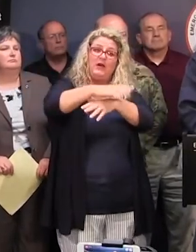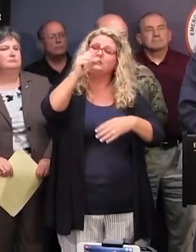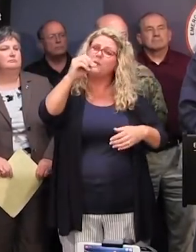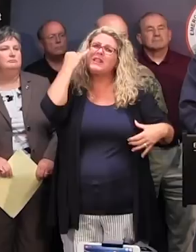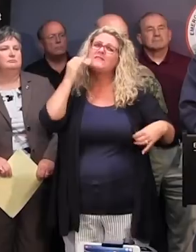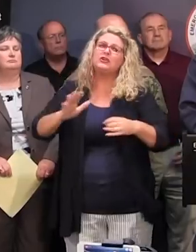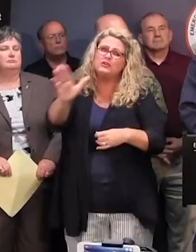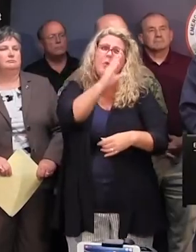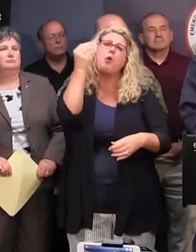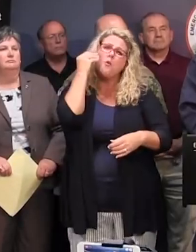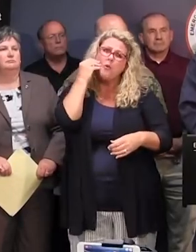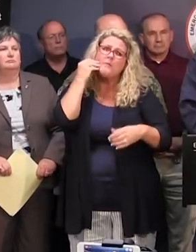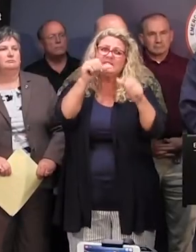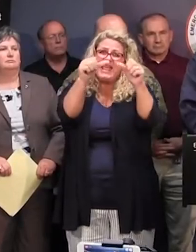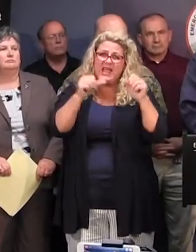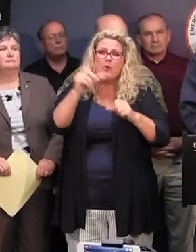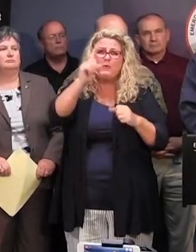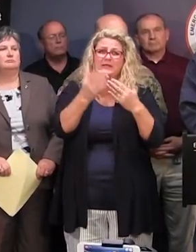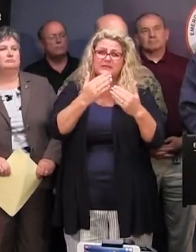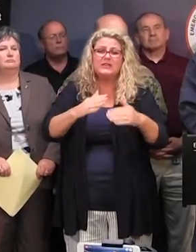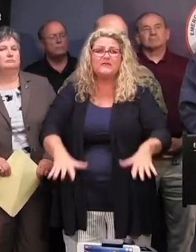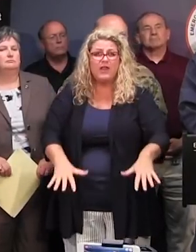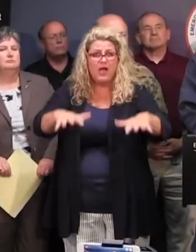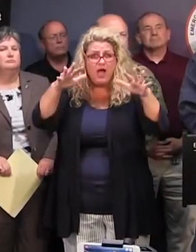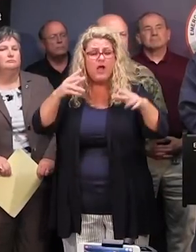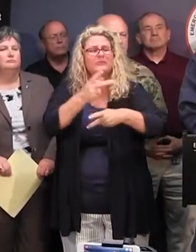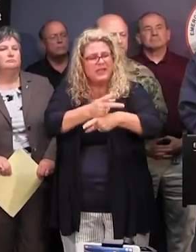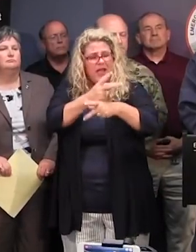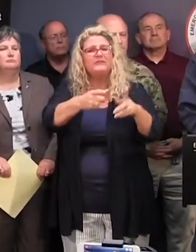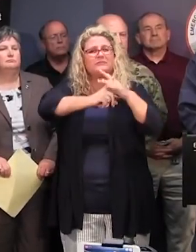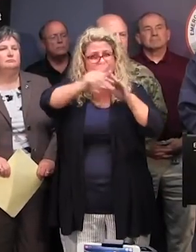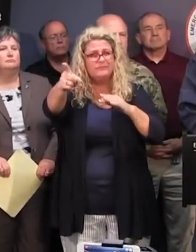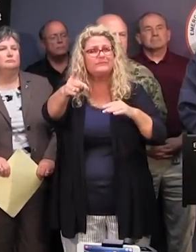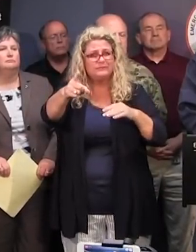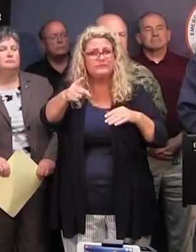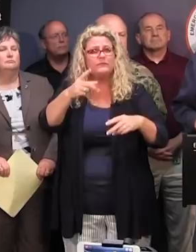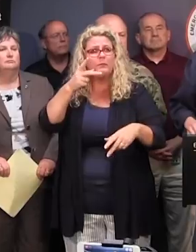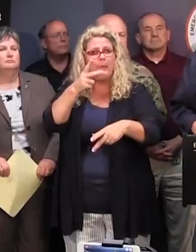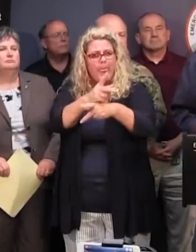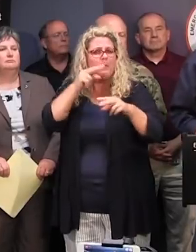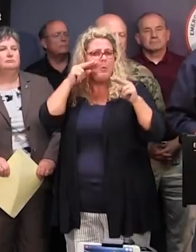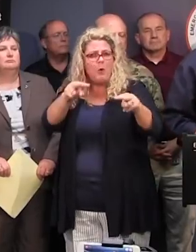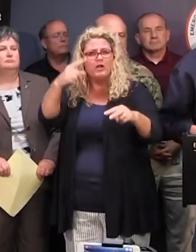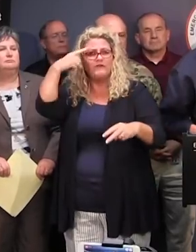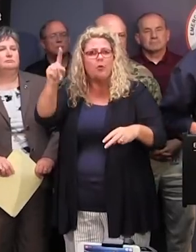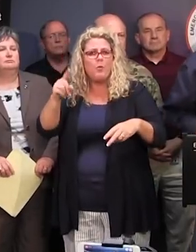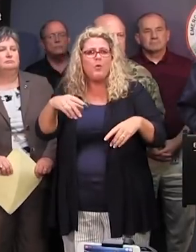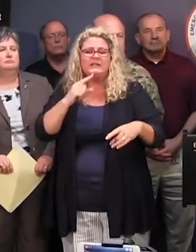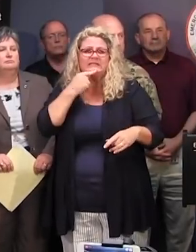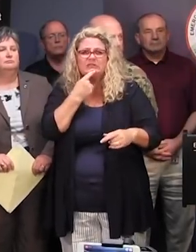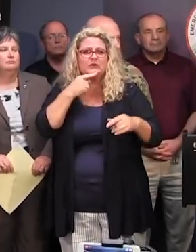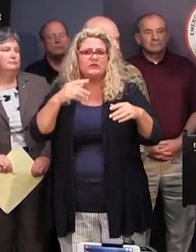you are in a low-lying area, be aware, and we will be all on the lookout for major flooding. So with that,